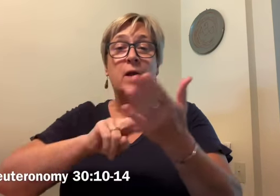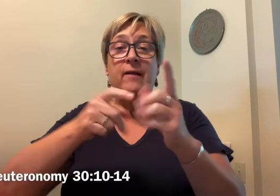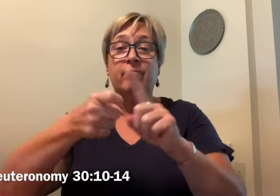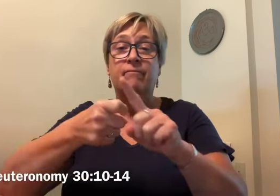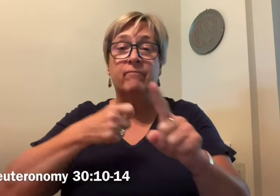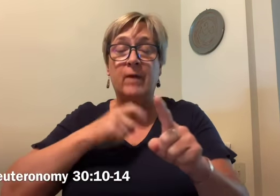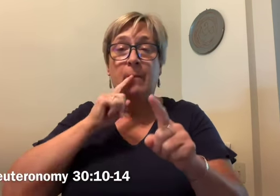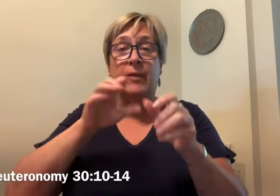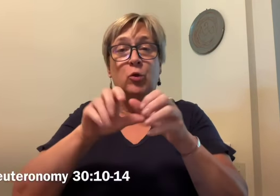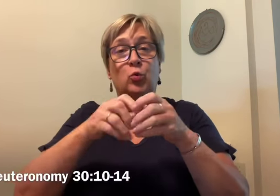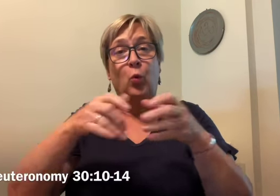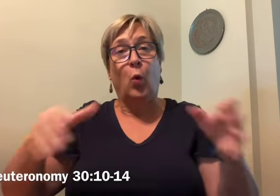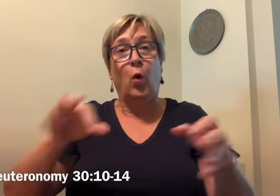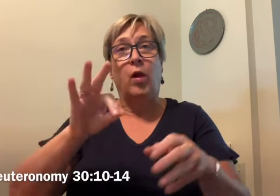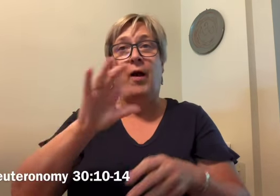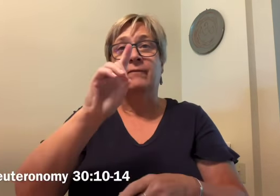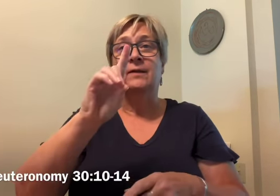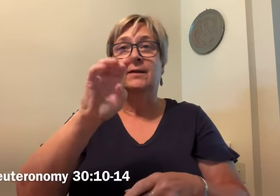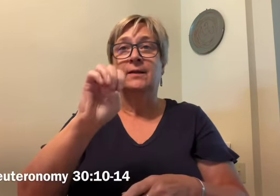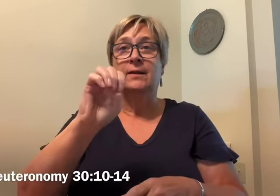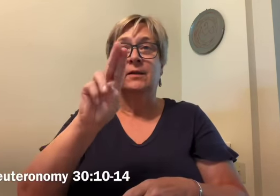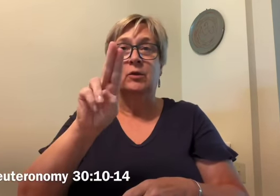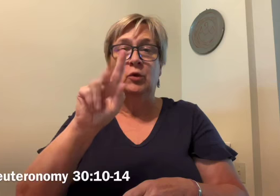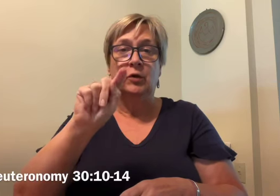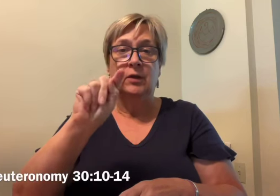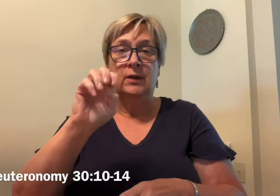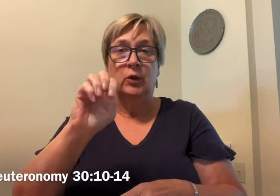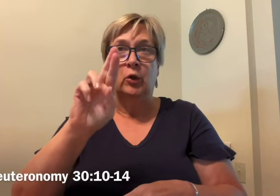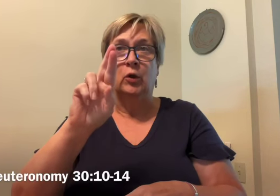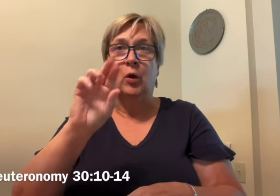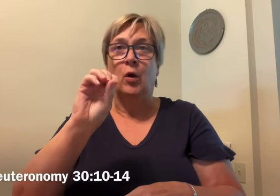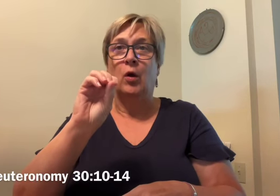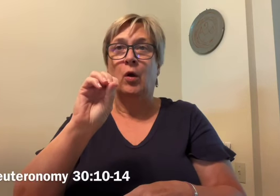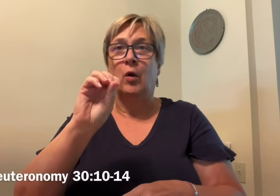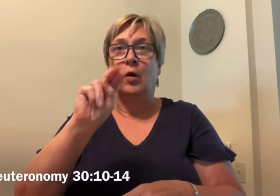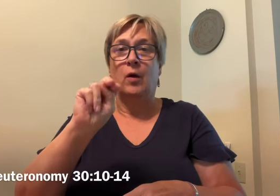A reading from the book of Deuteronomy.